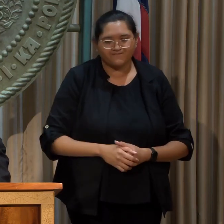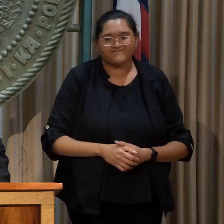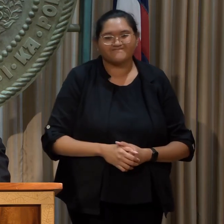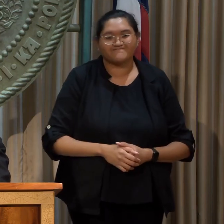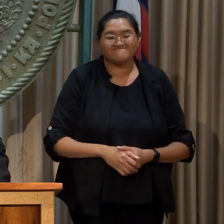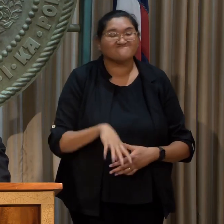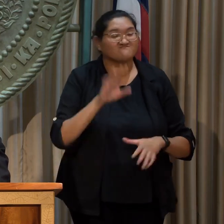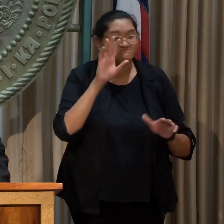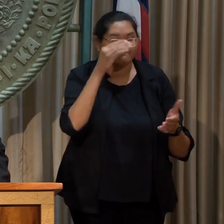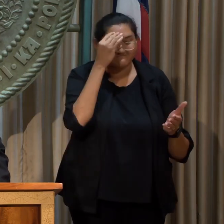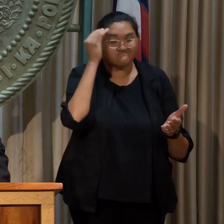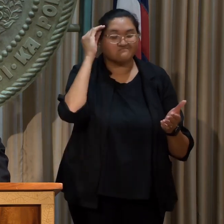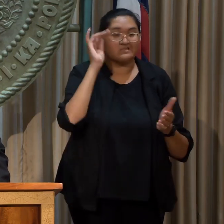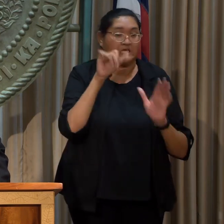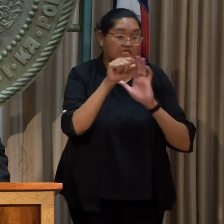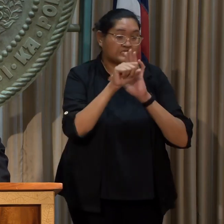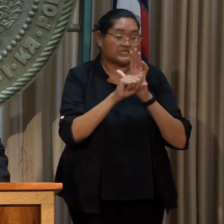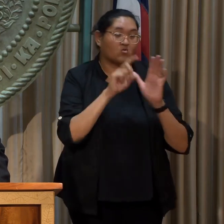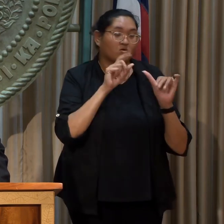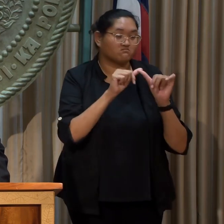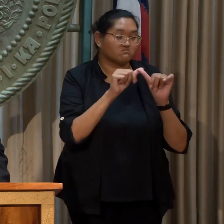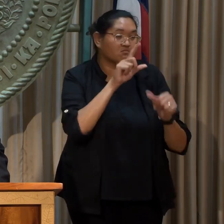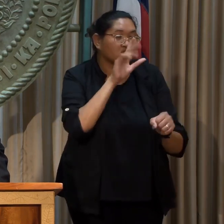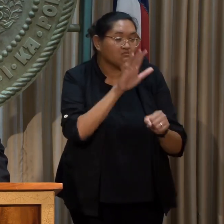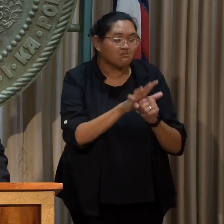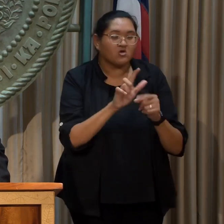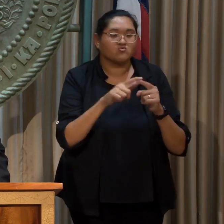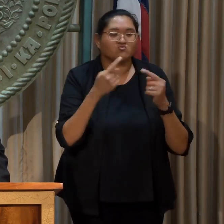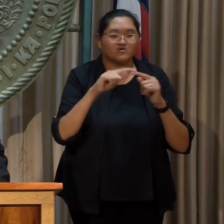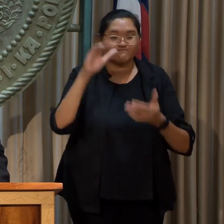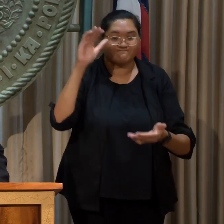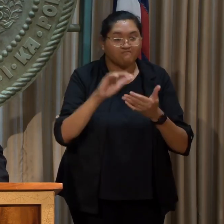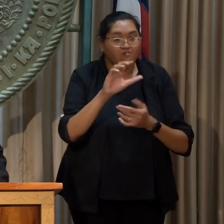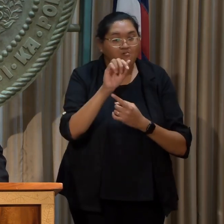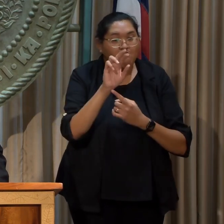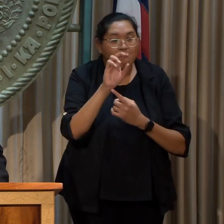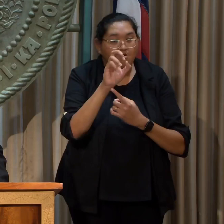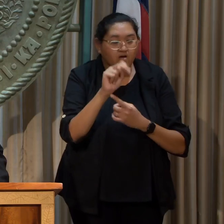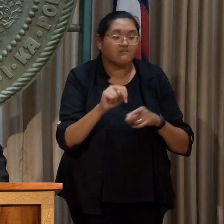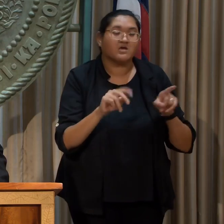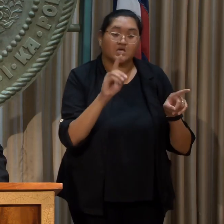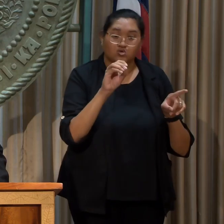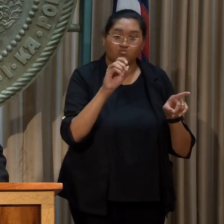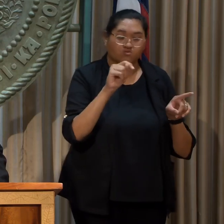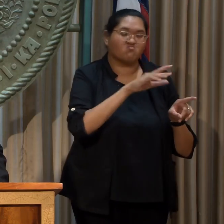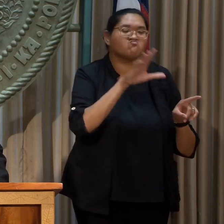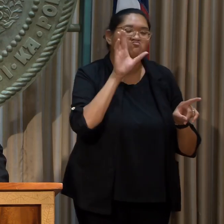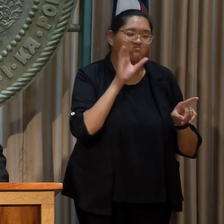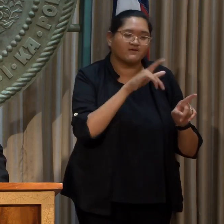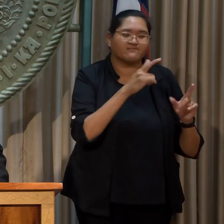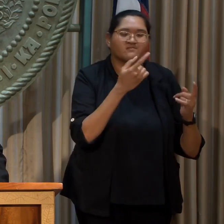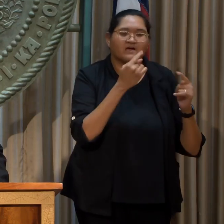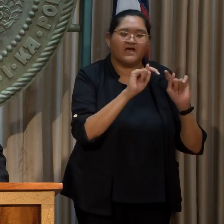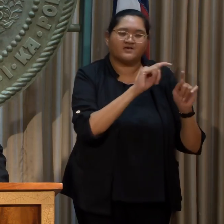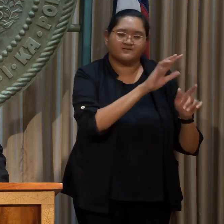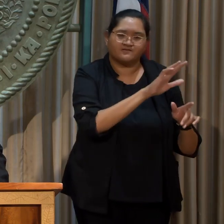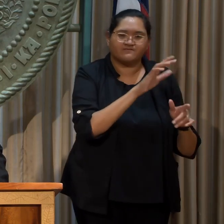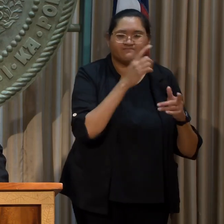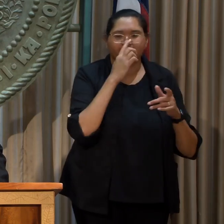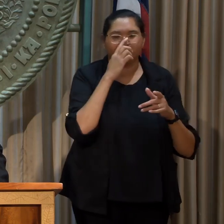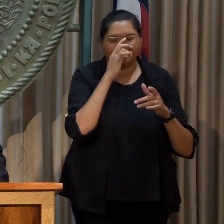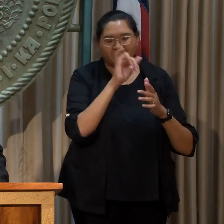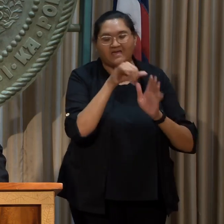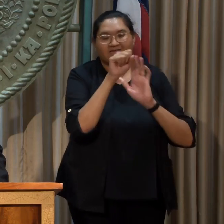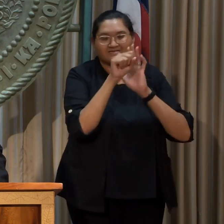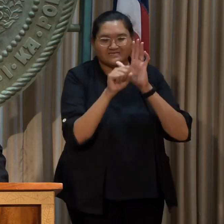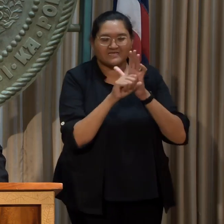Keeping in line with the state's ongoing commitment to decarbonization, DOT will accelerate its existing efforts to expand the statewide